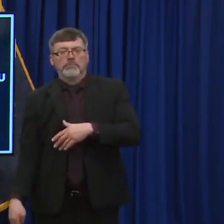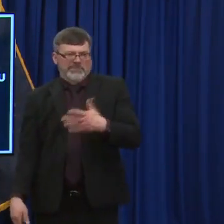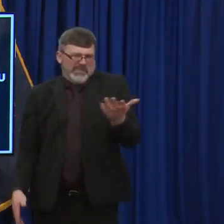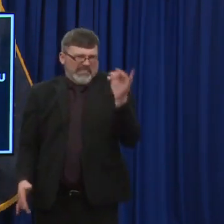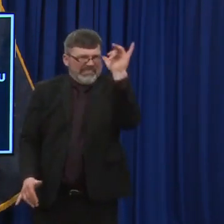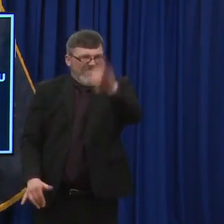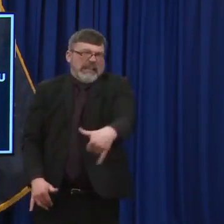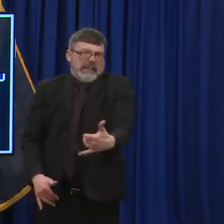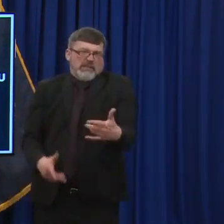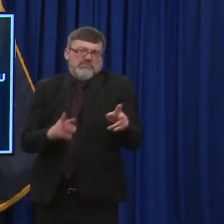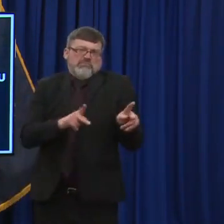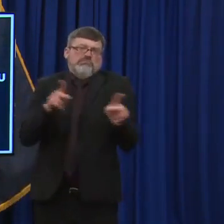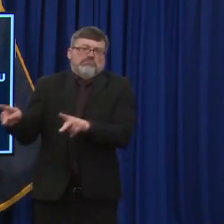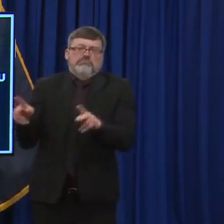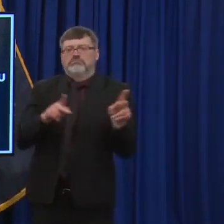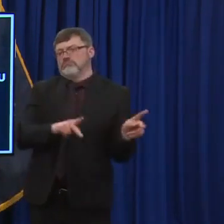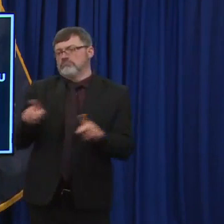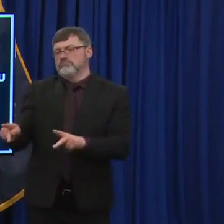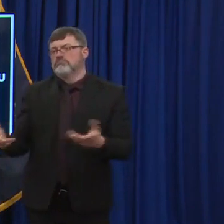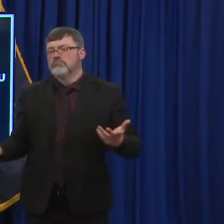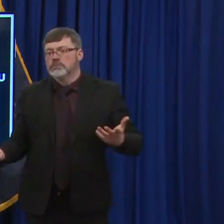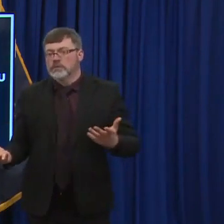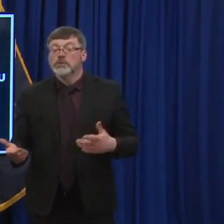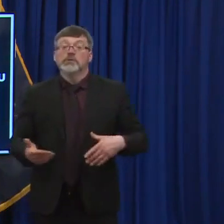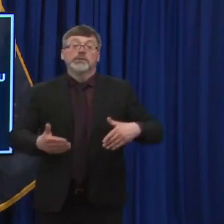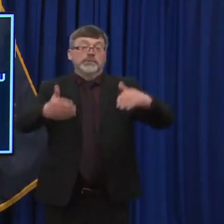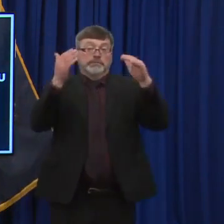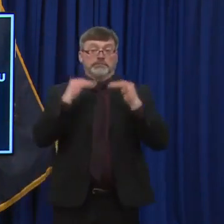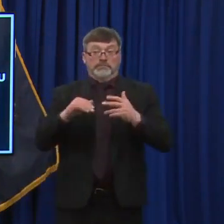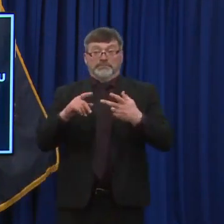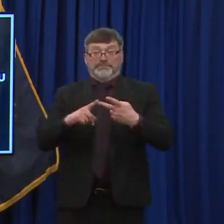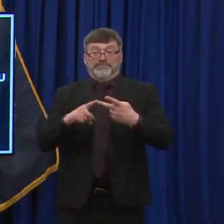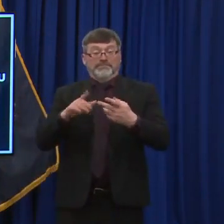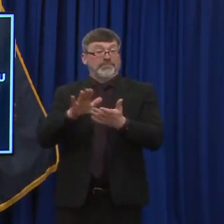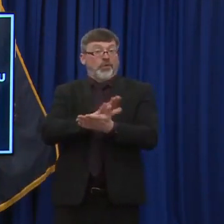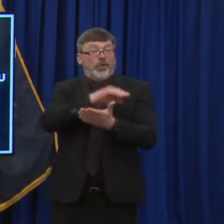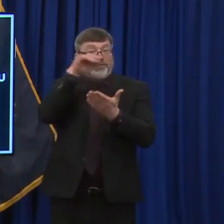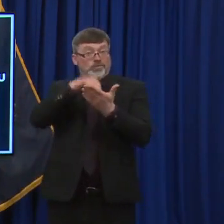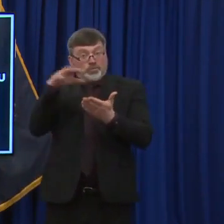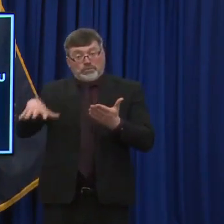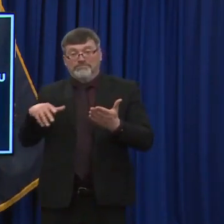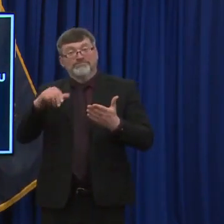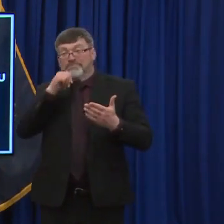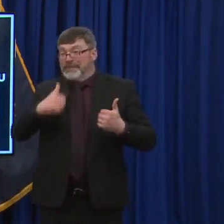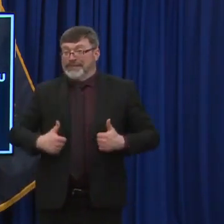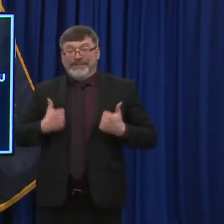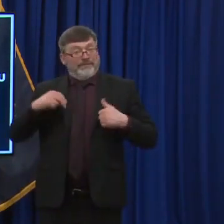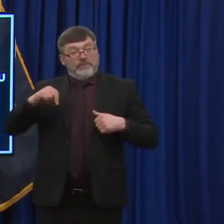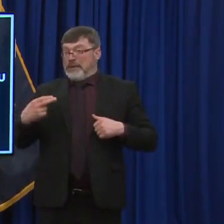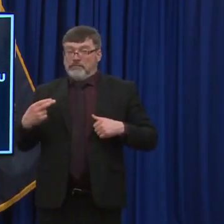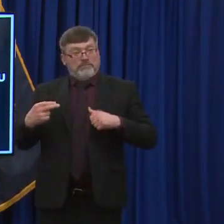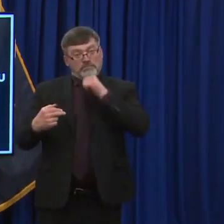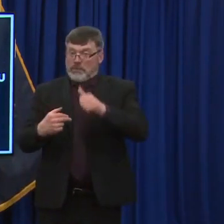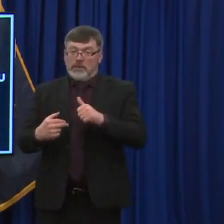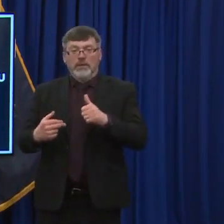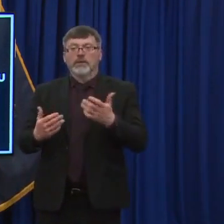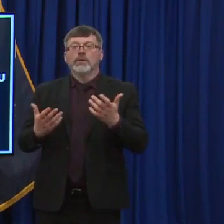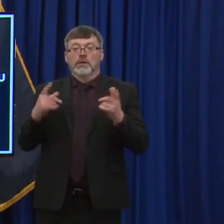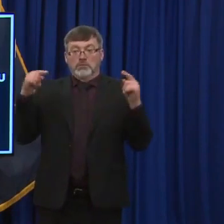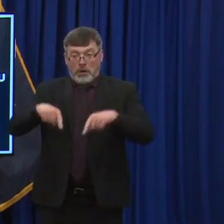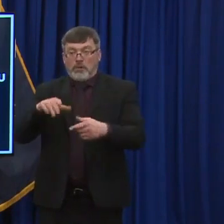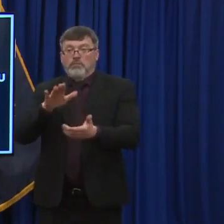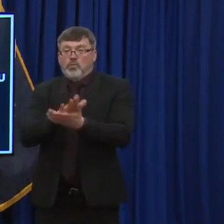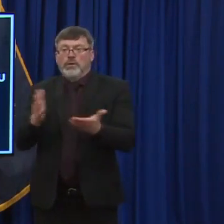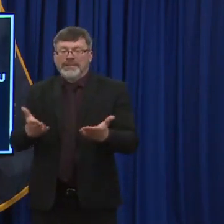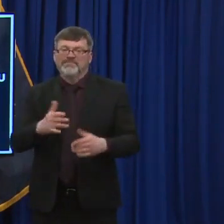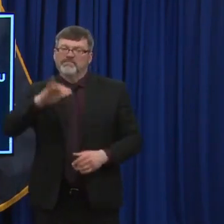the demographics. Um, in terms of rules for, uh, college students in, in both in and out of state college students, it frankly is a great question. And I think we'll kind